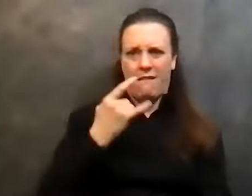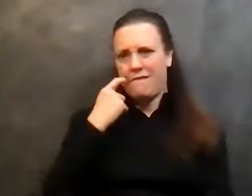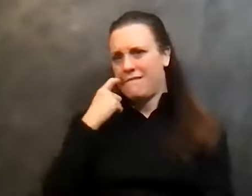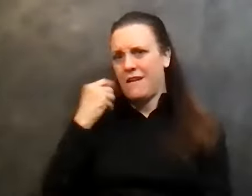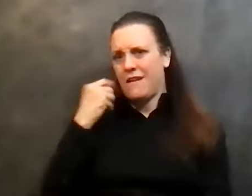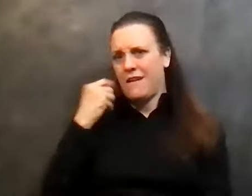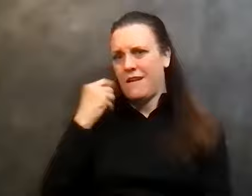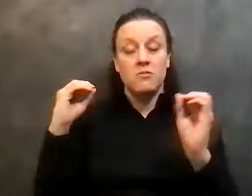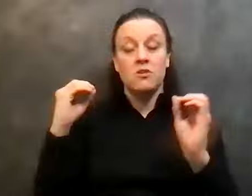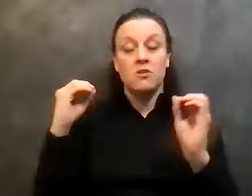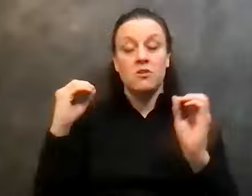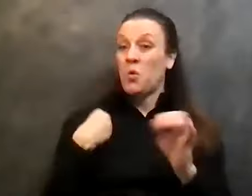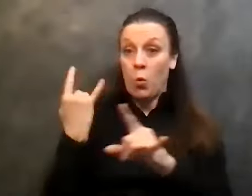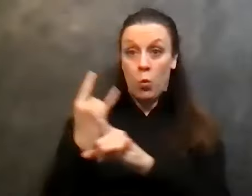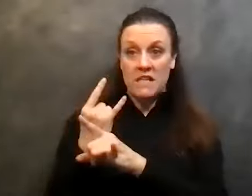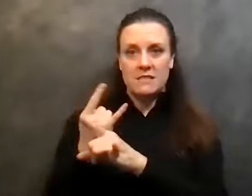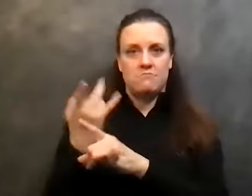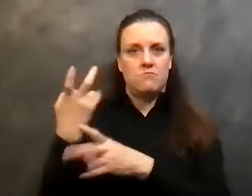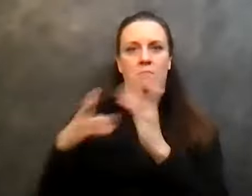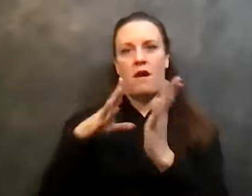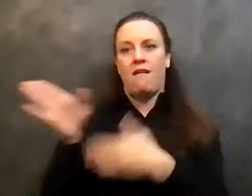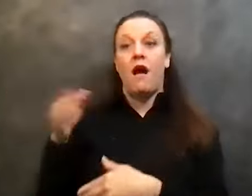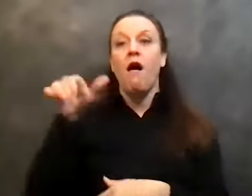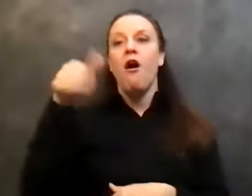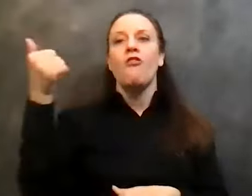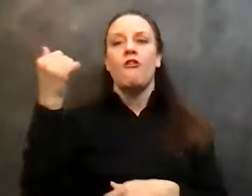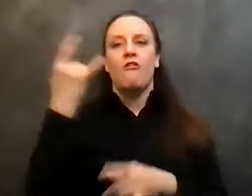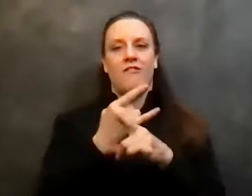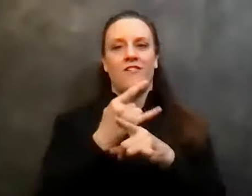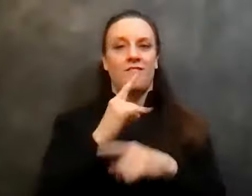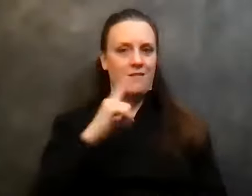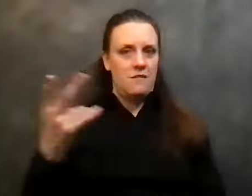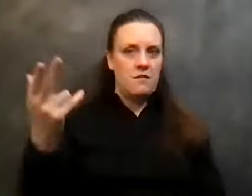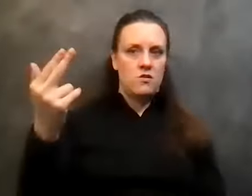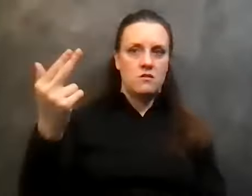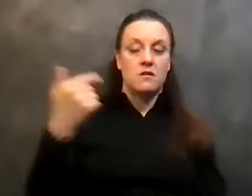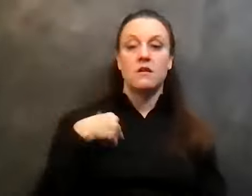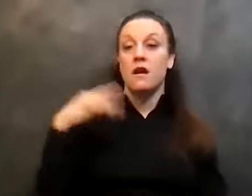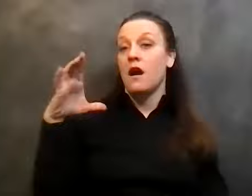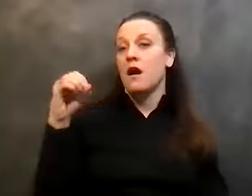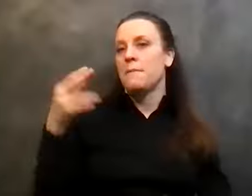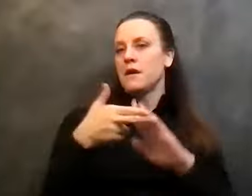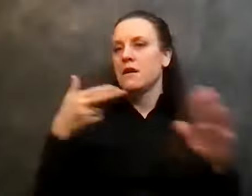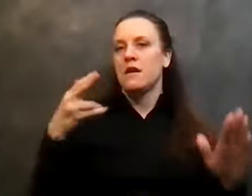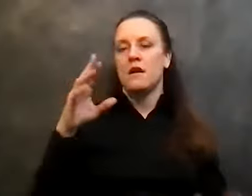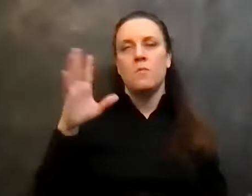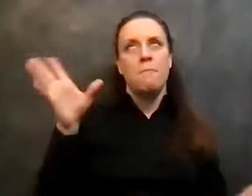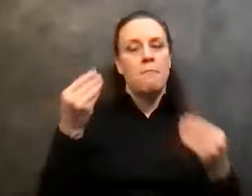of alcohol that 13 year olds were drinking. There was this company that had a marvelous line of products,